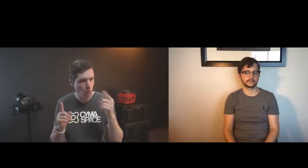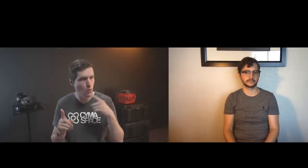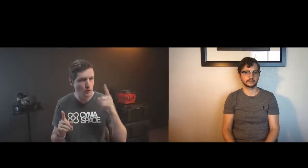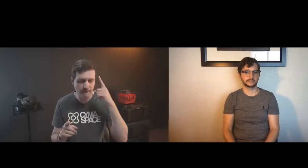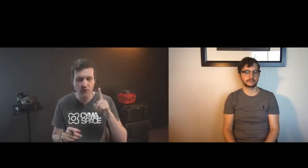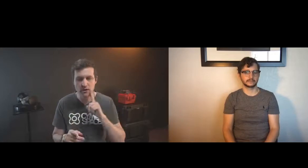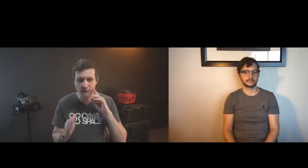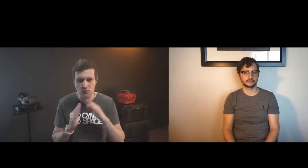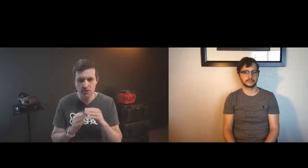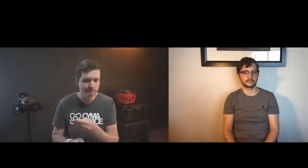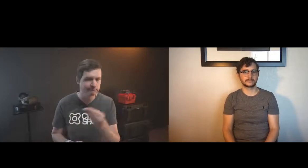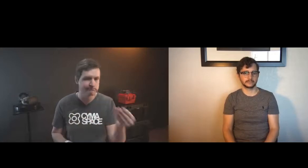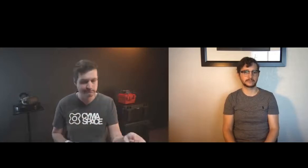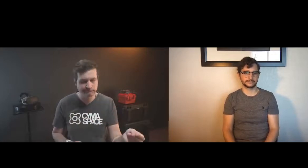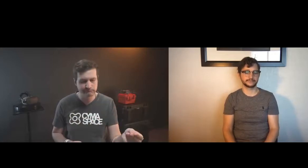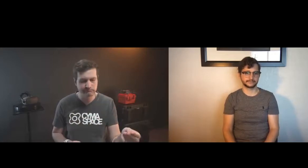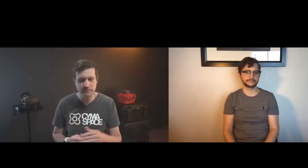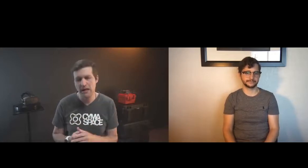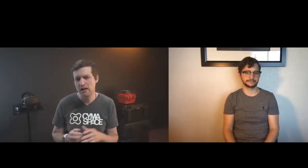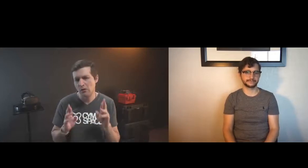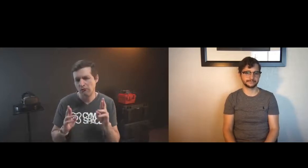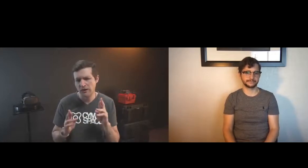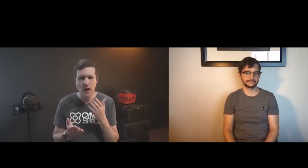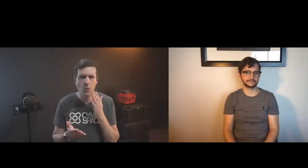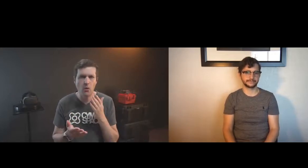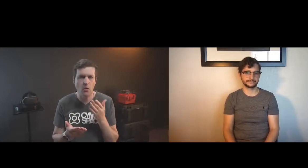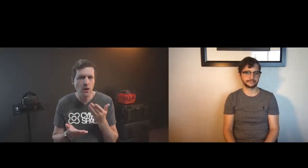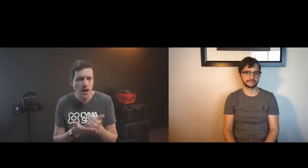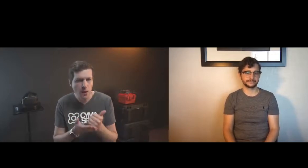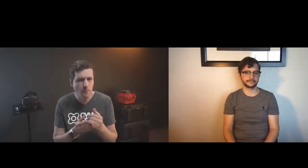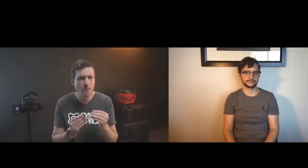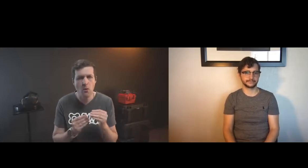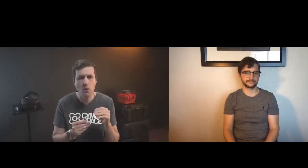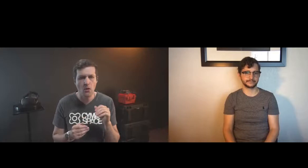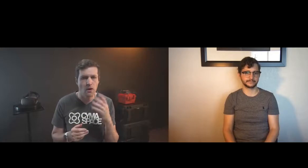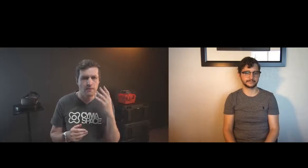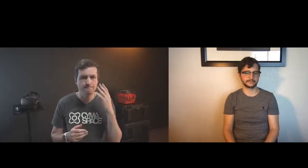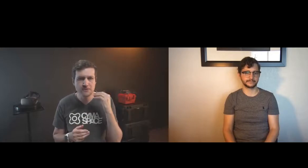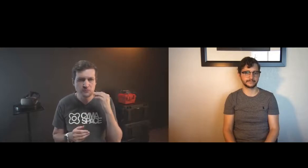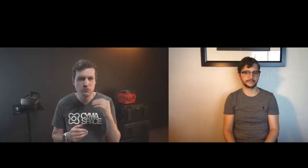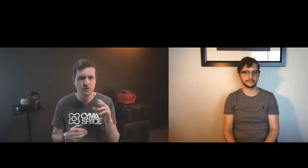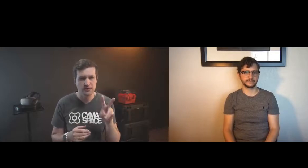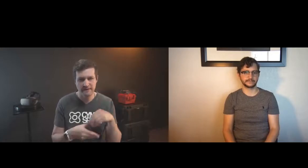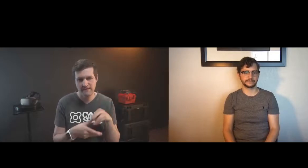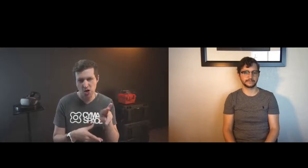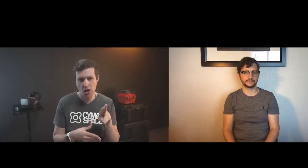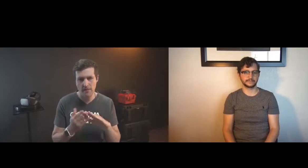develop best practices and what would be effective for the deaf community to interact in vr spaces